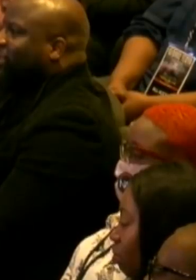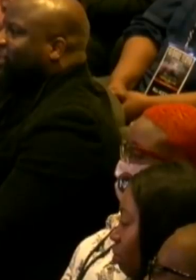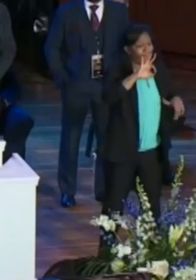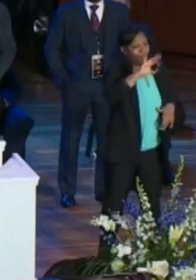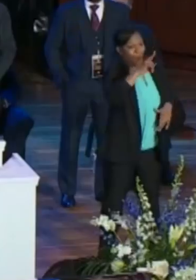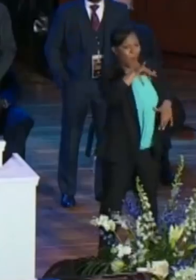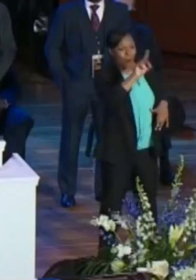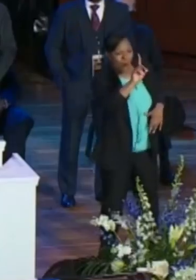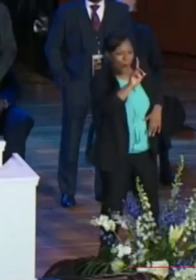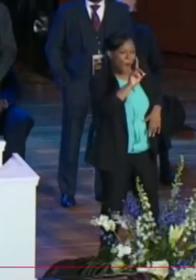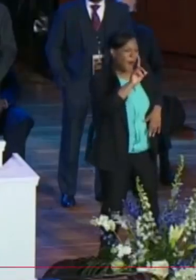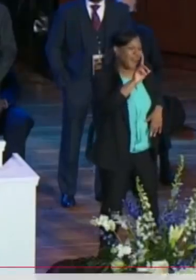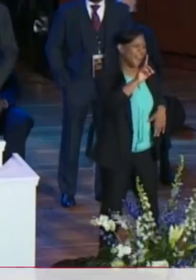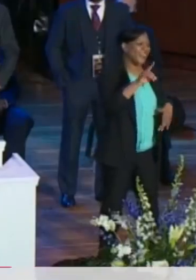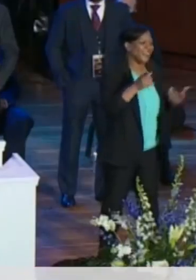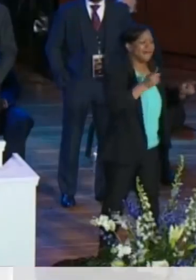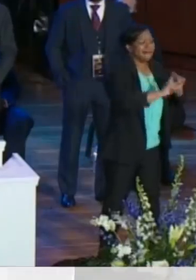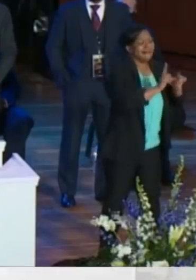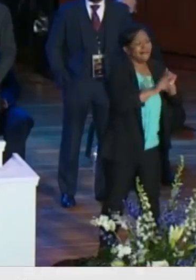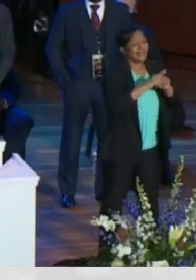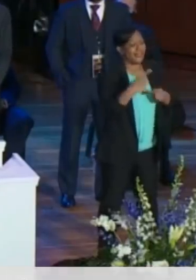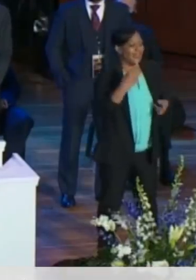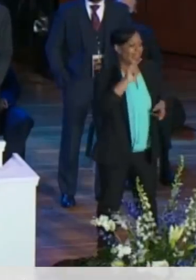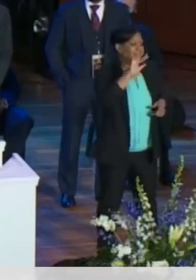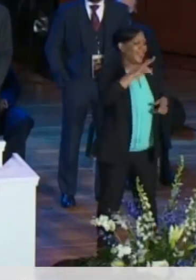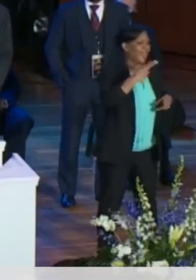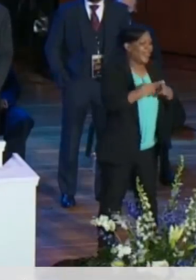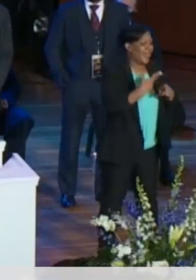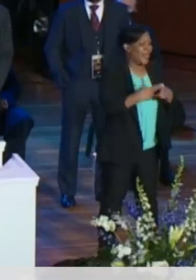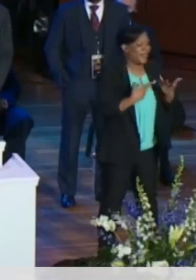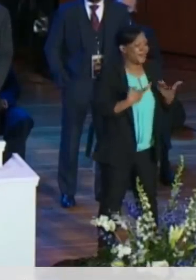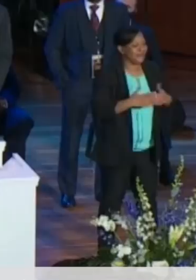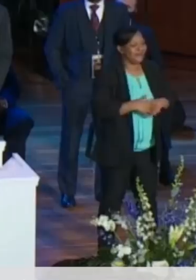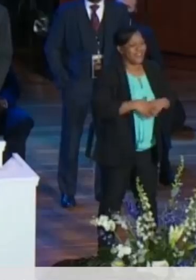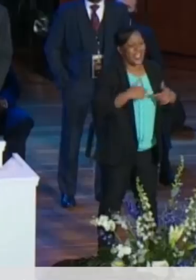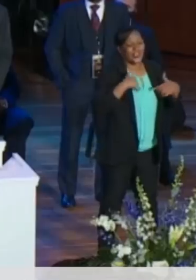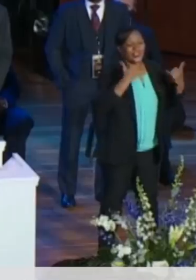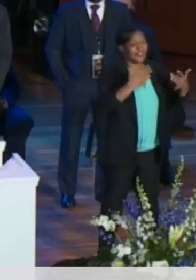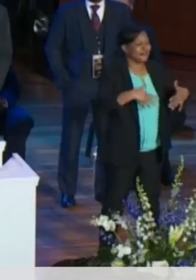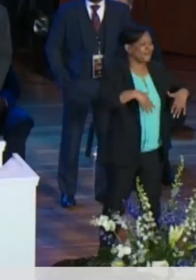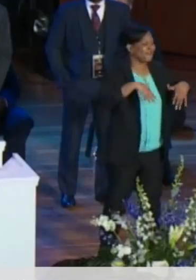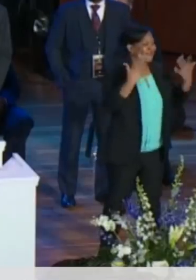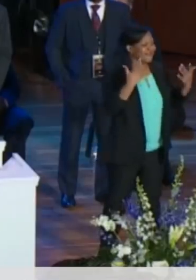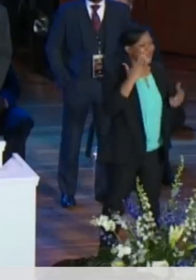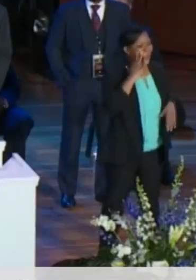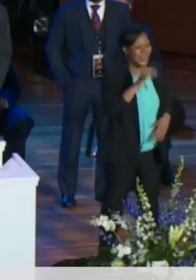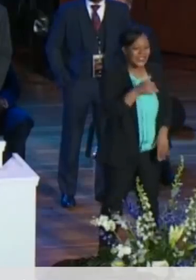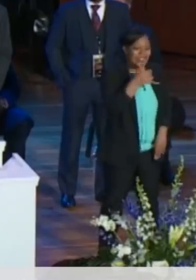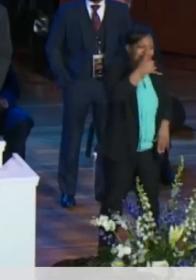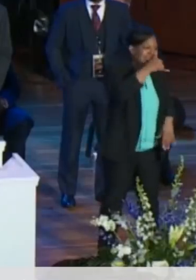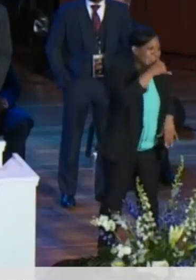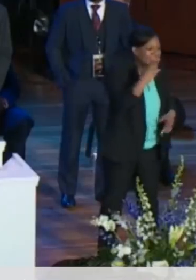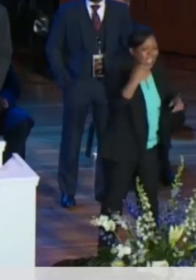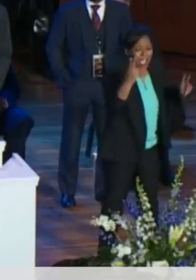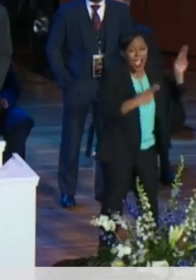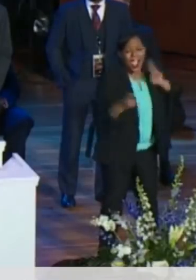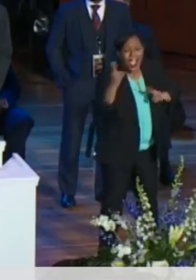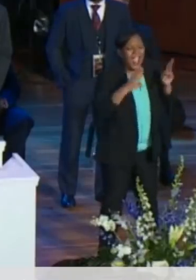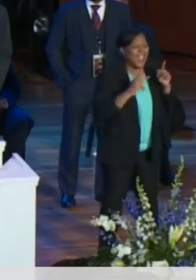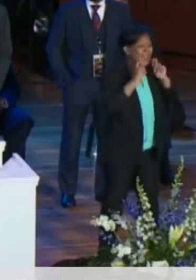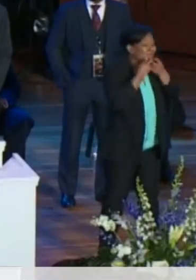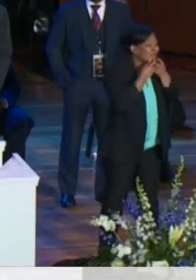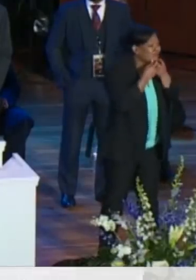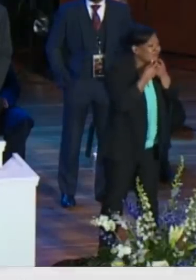I'm just, man, it's crazy, man. All these people came to see my brother